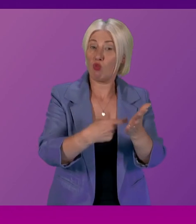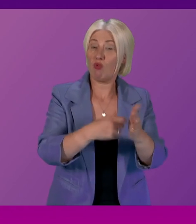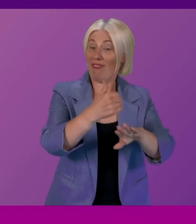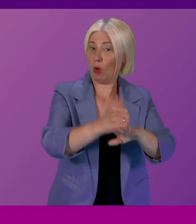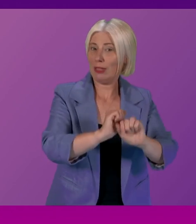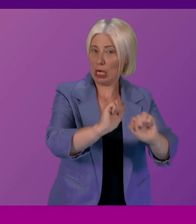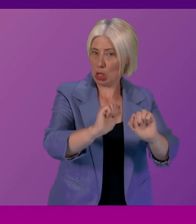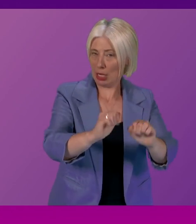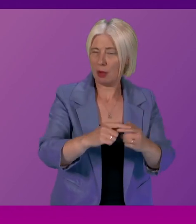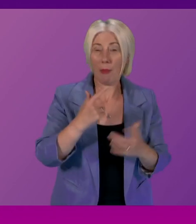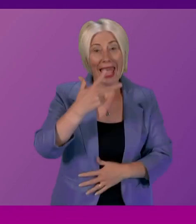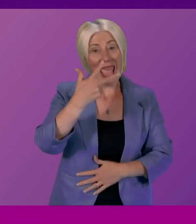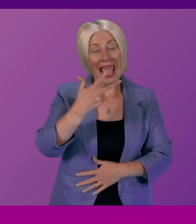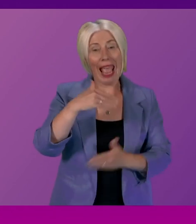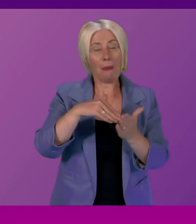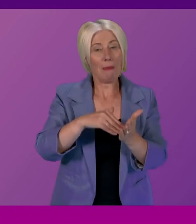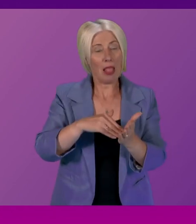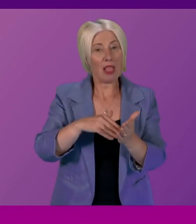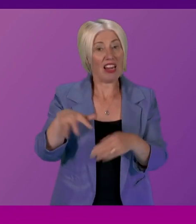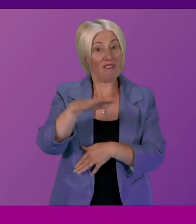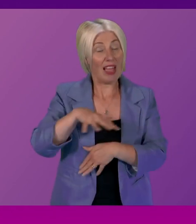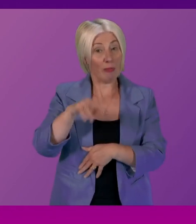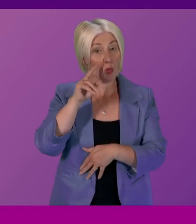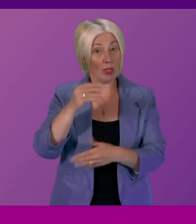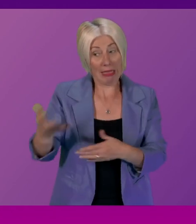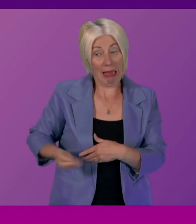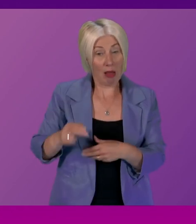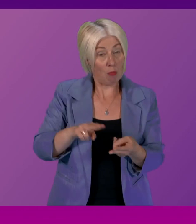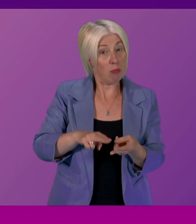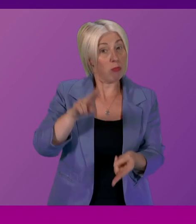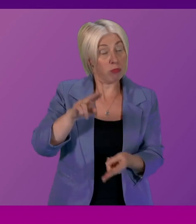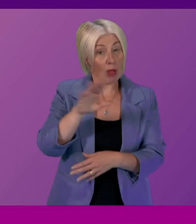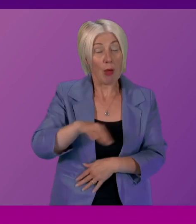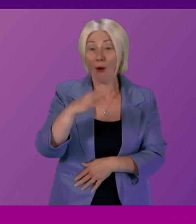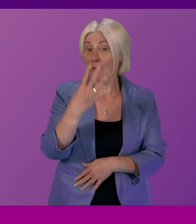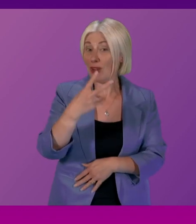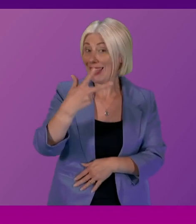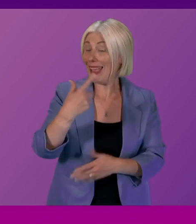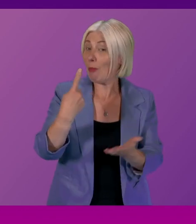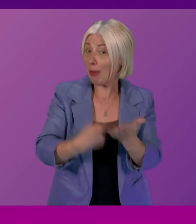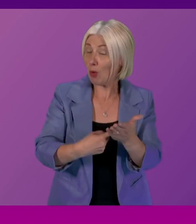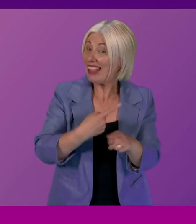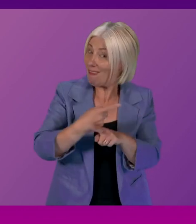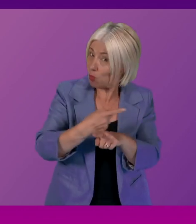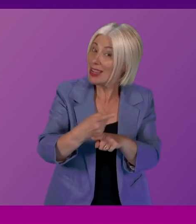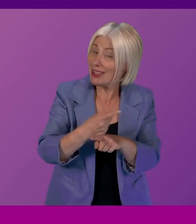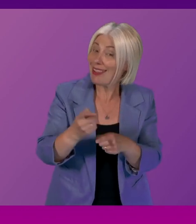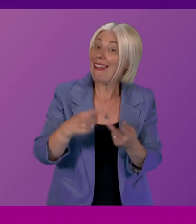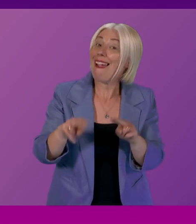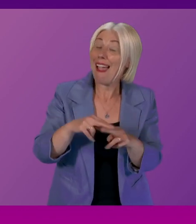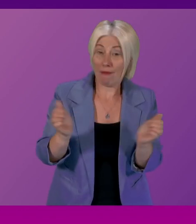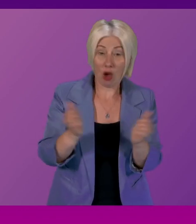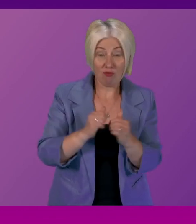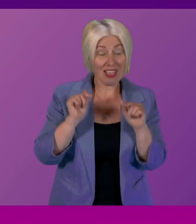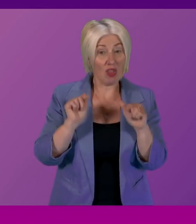over 8 million families we see their incomes rise on average by £48 per week over